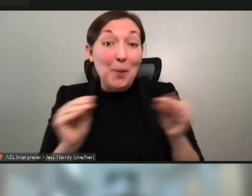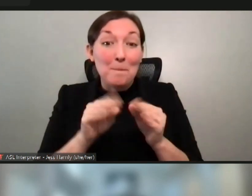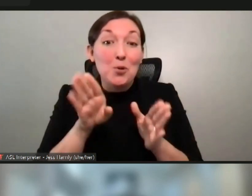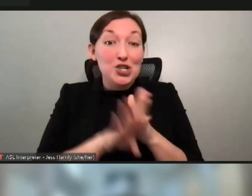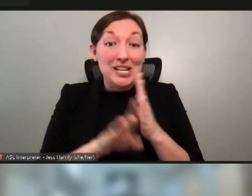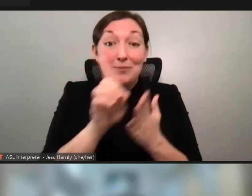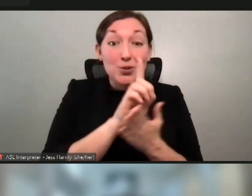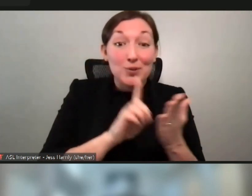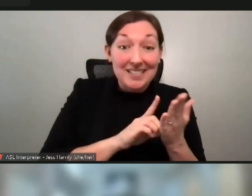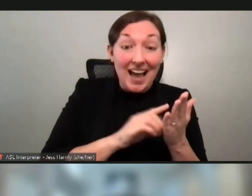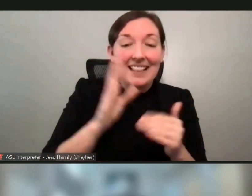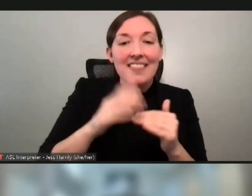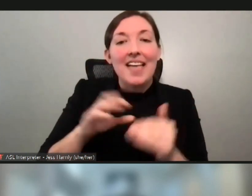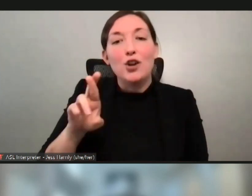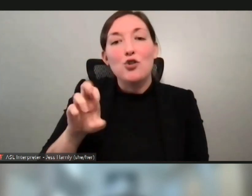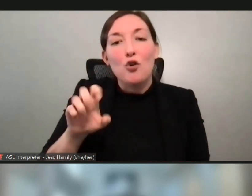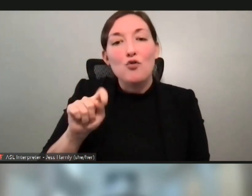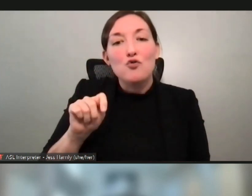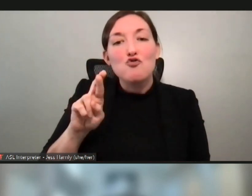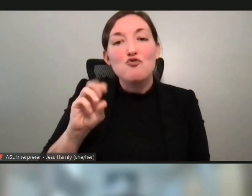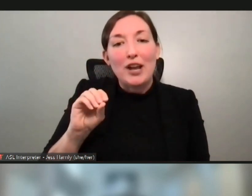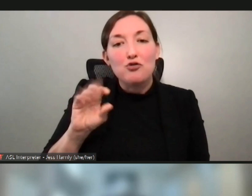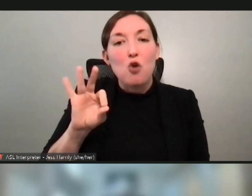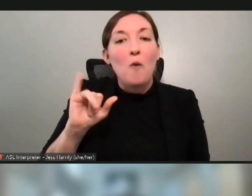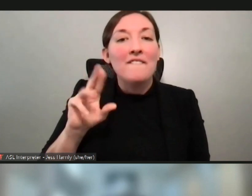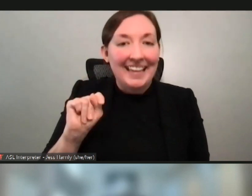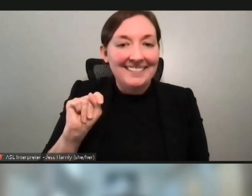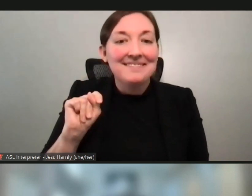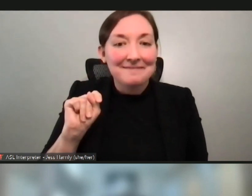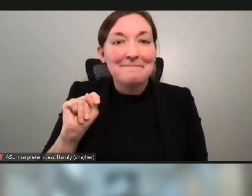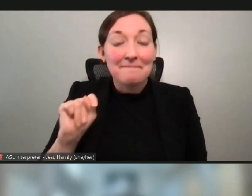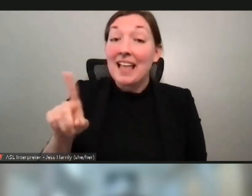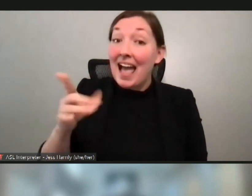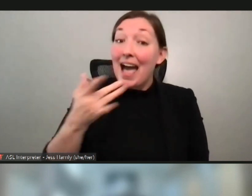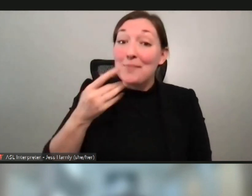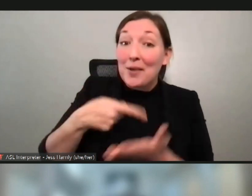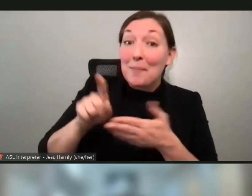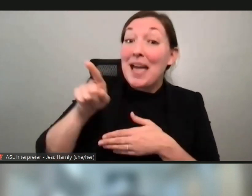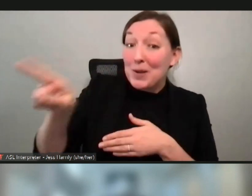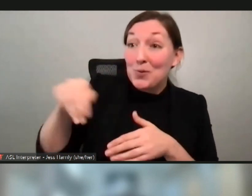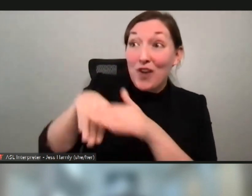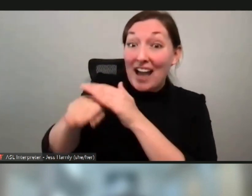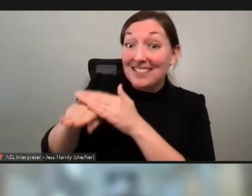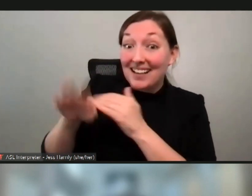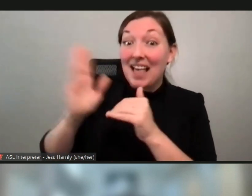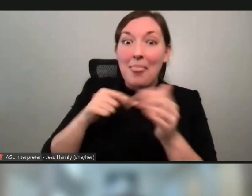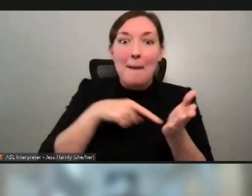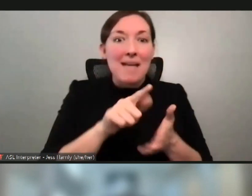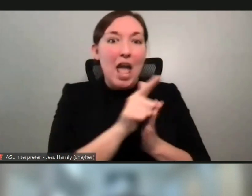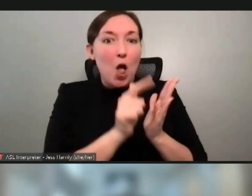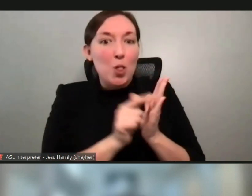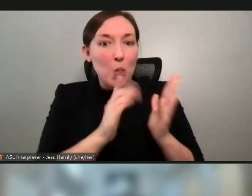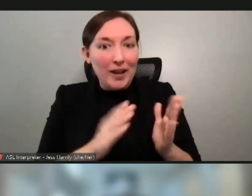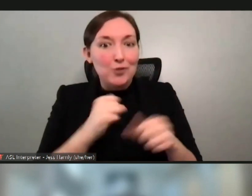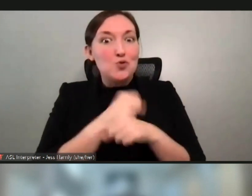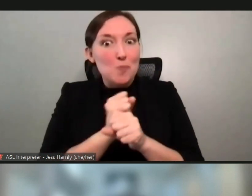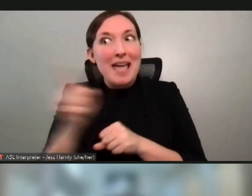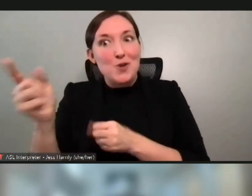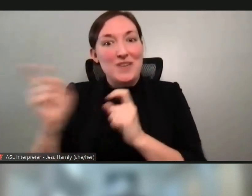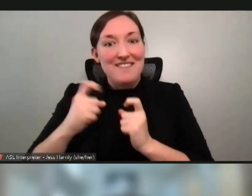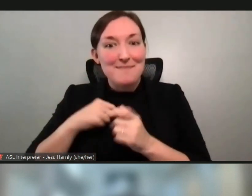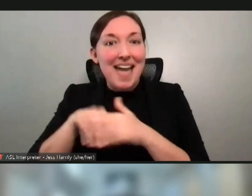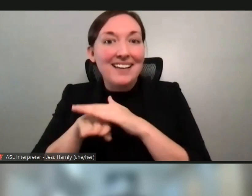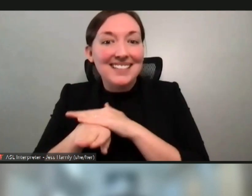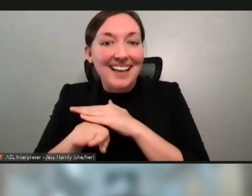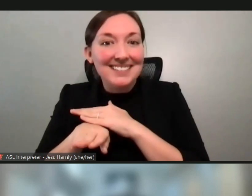than to retrofit. I would rather pay you than to, than to pay a lawyer to get access to it, right? So let's, let's save a few steps